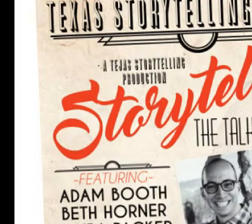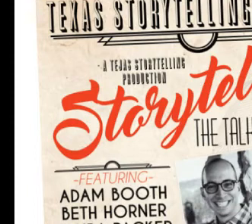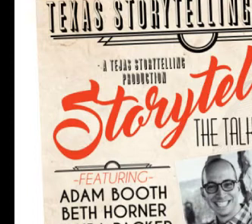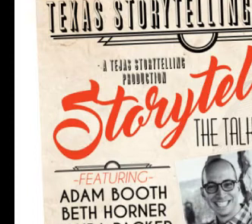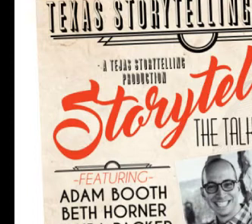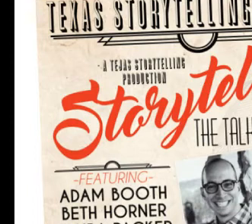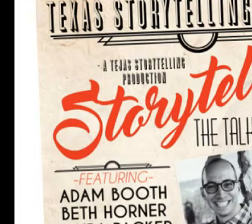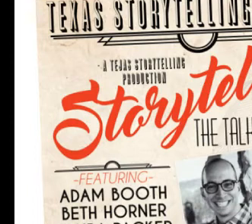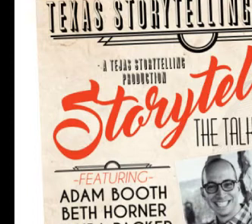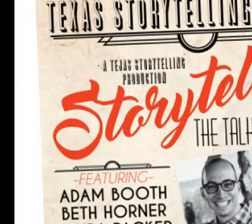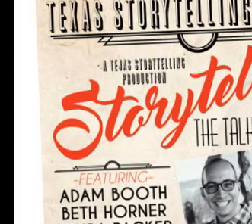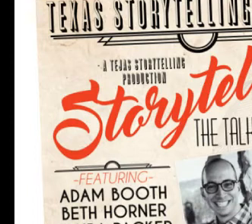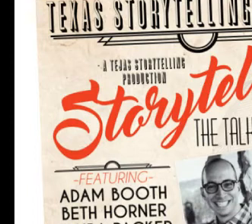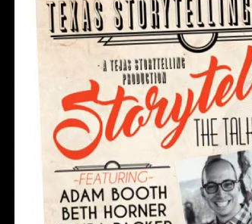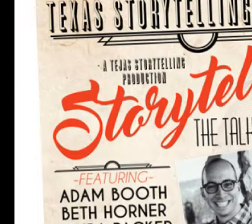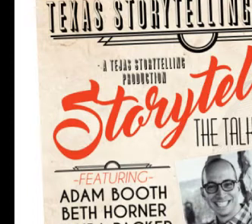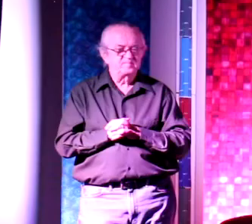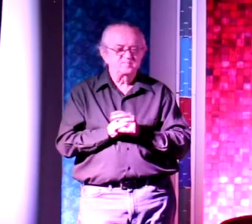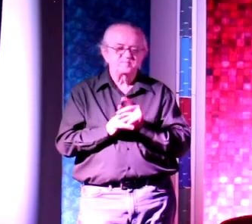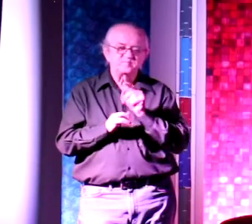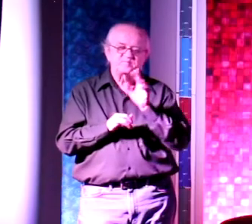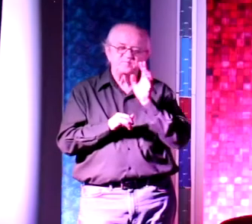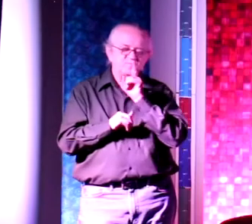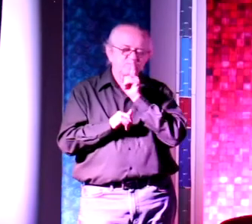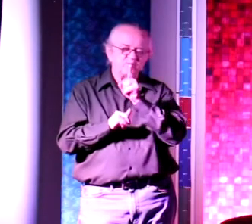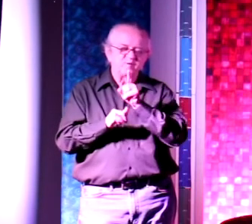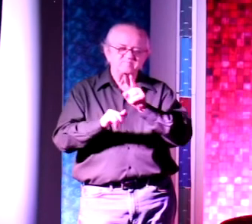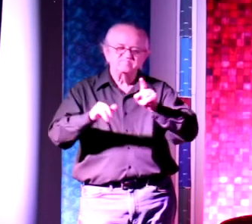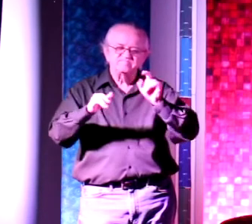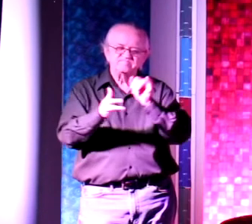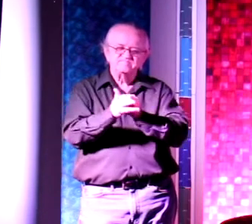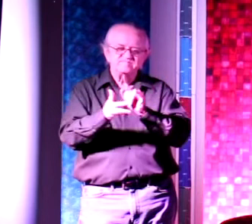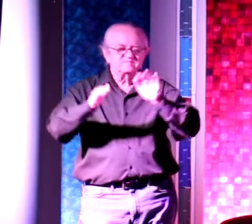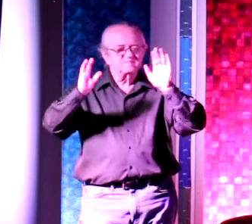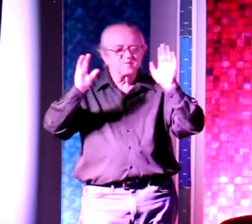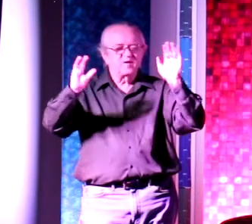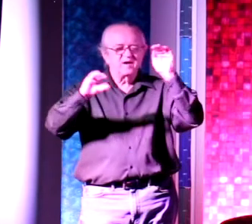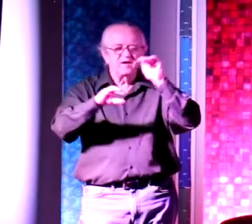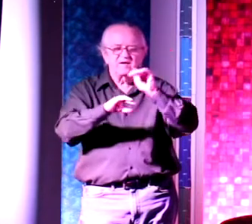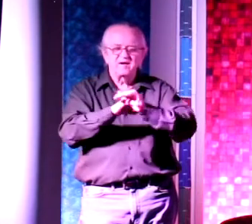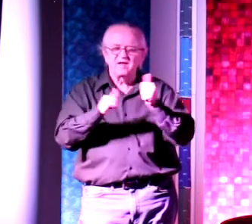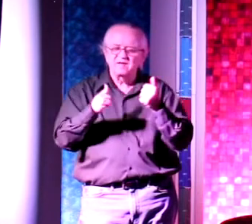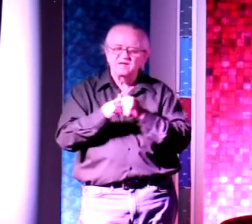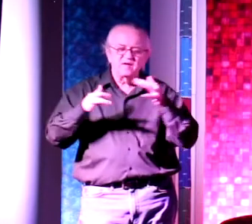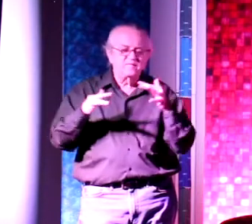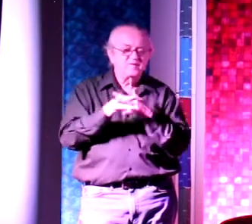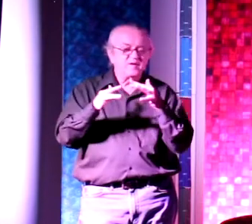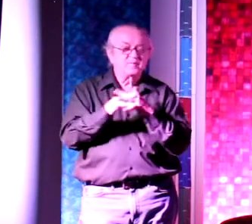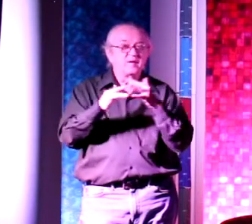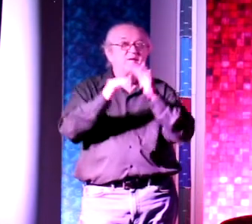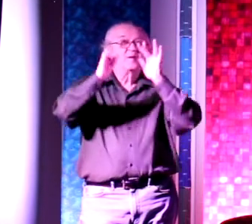It was a great night for a football game. The sky was clear. There